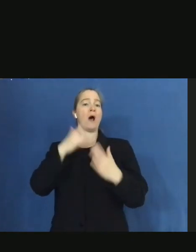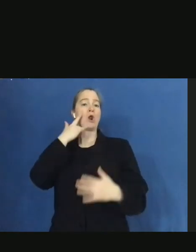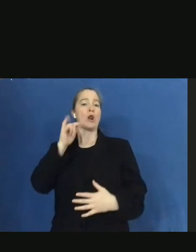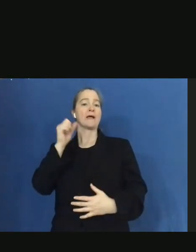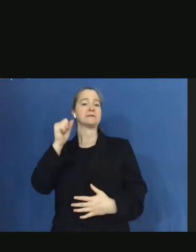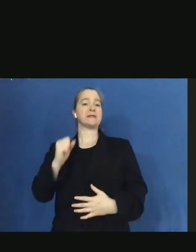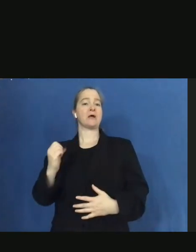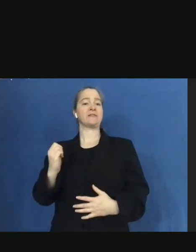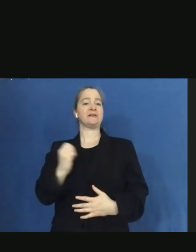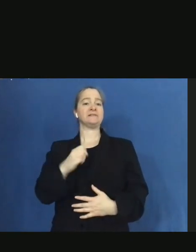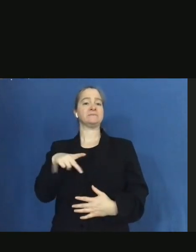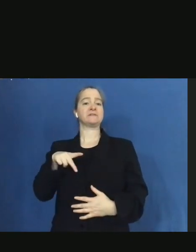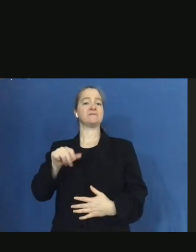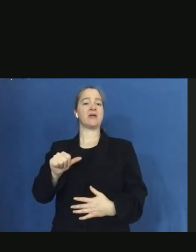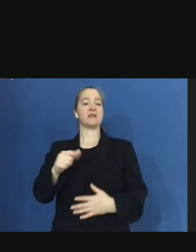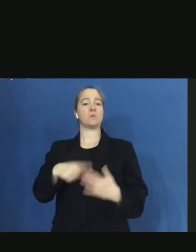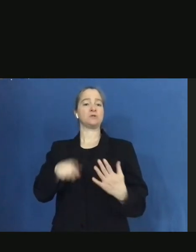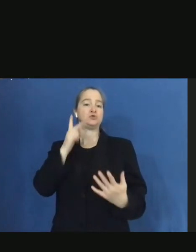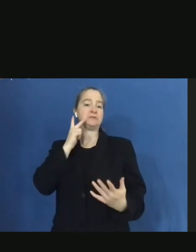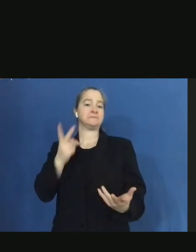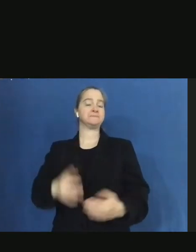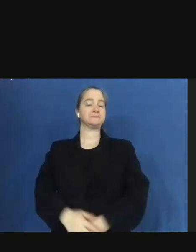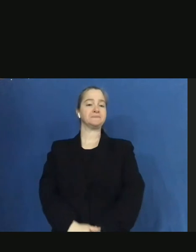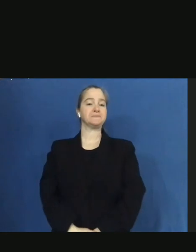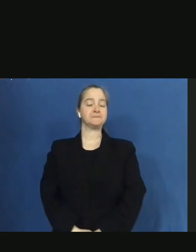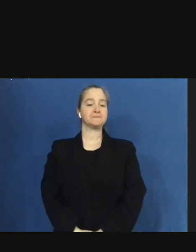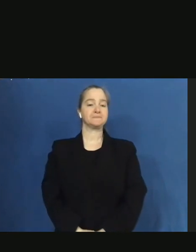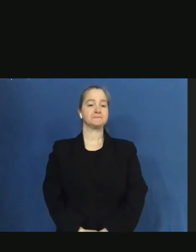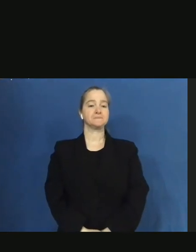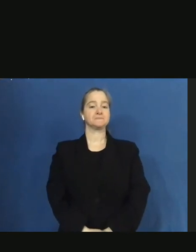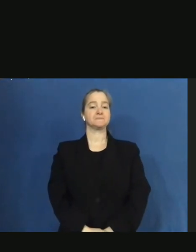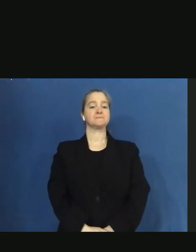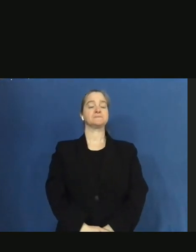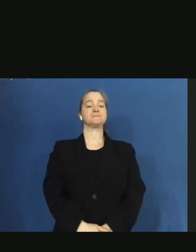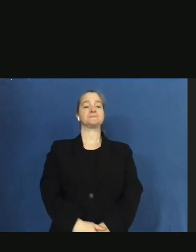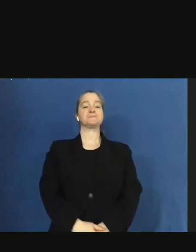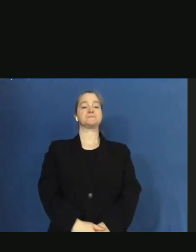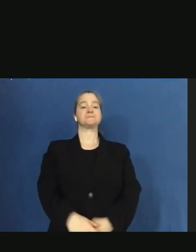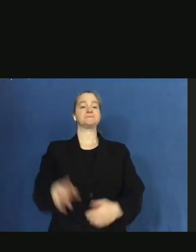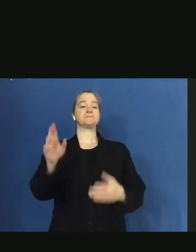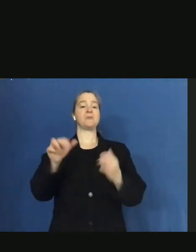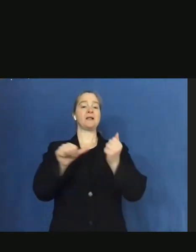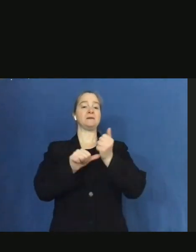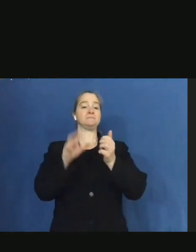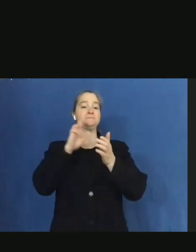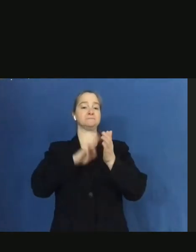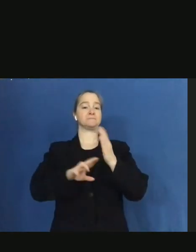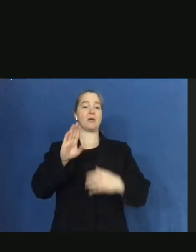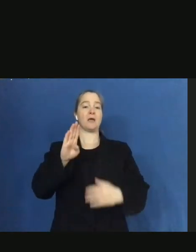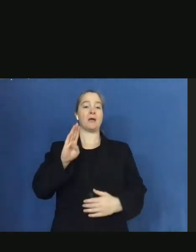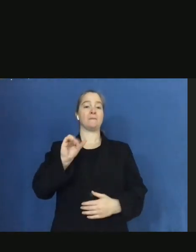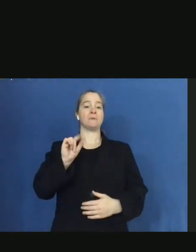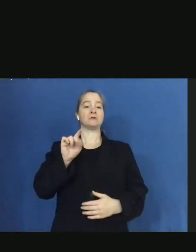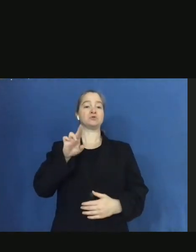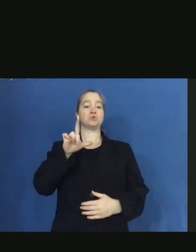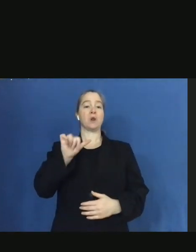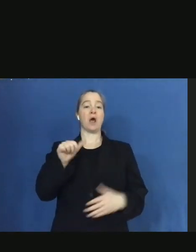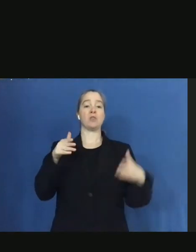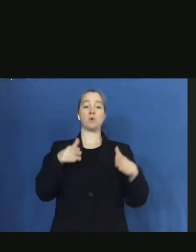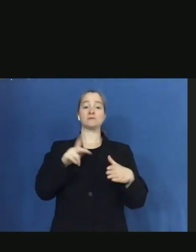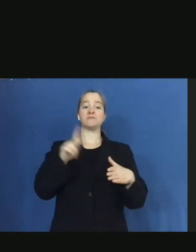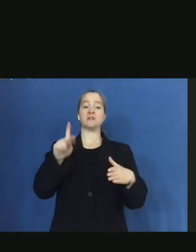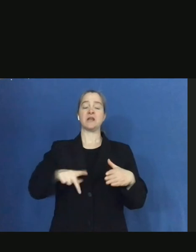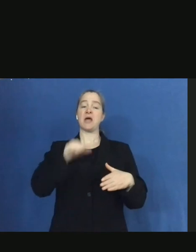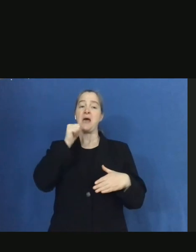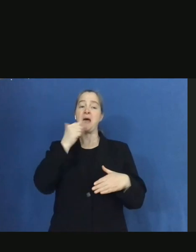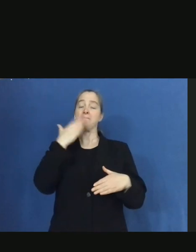and what you're seeing and hearing. Right now, the roads in Philadelphia aren't terribly bad, but we are concerned about the